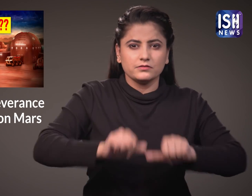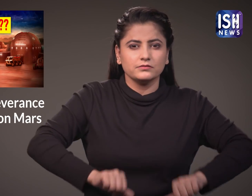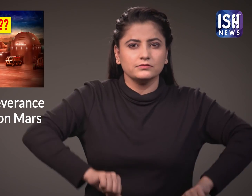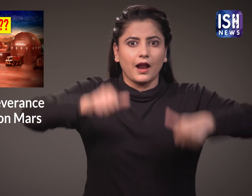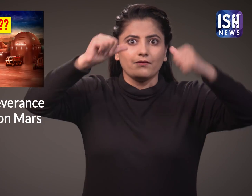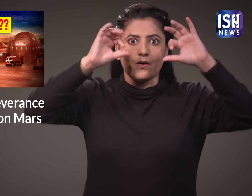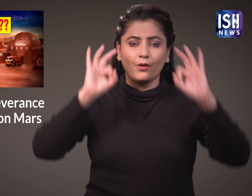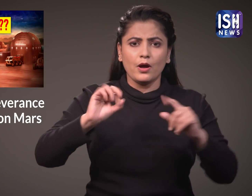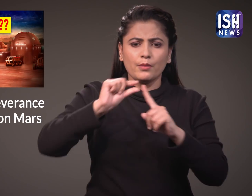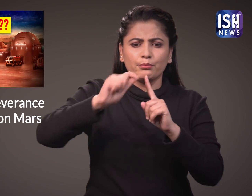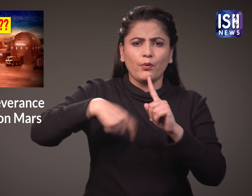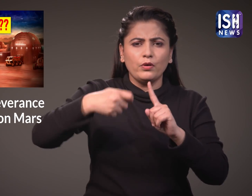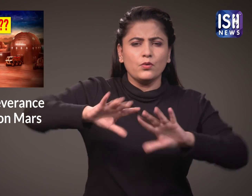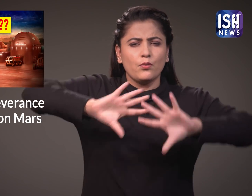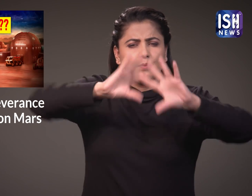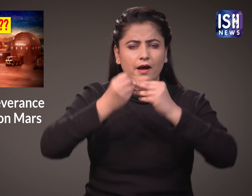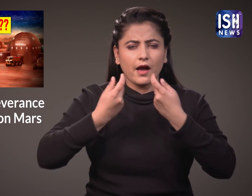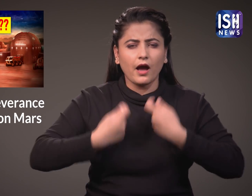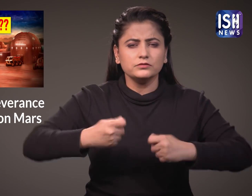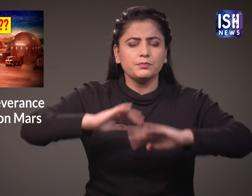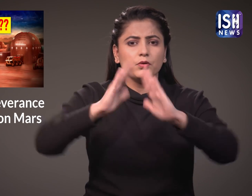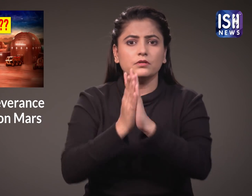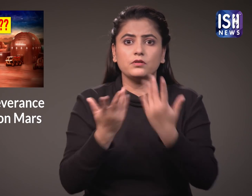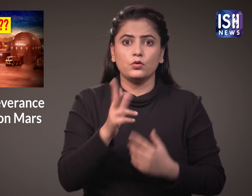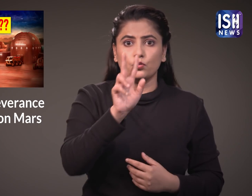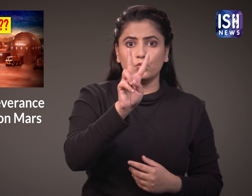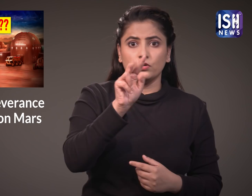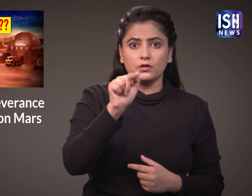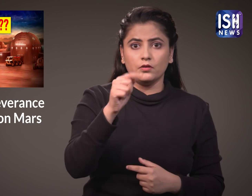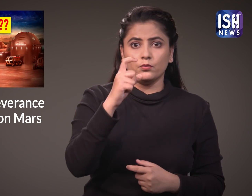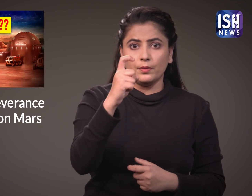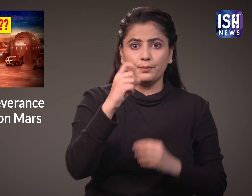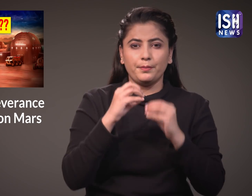The entire project cost 2.7 Billion dollars.